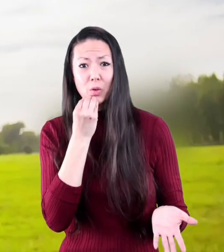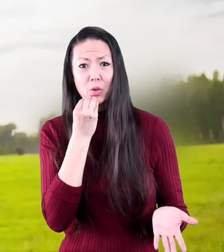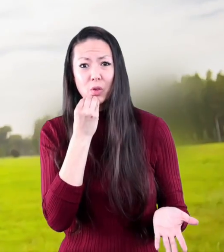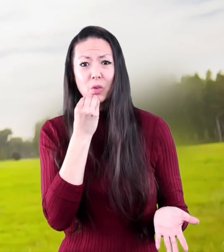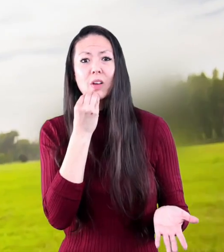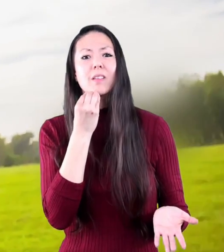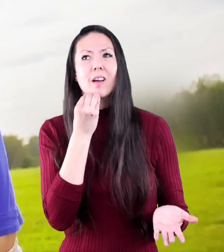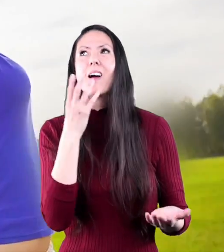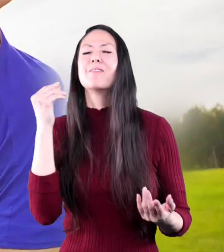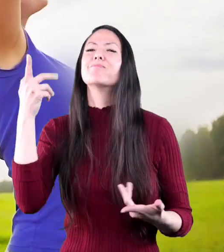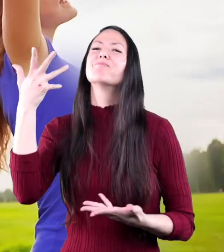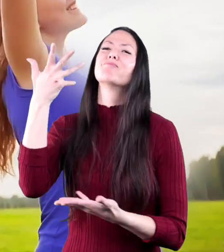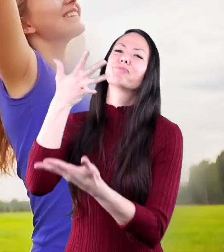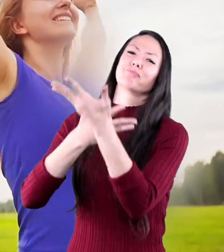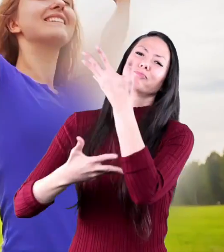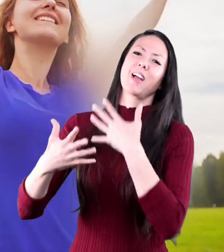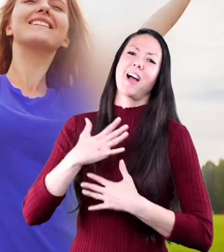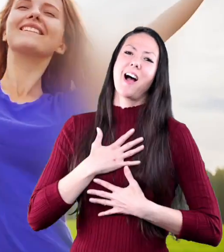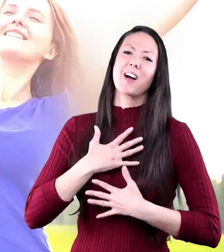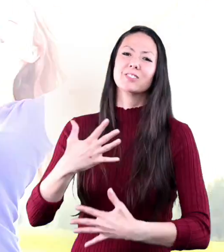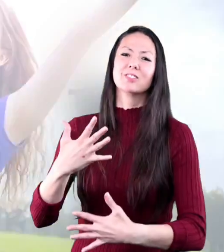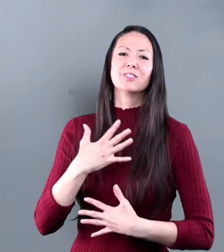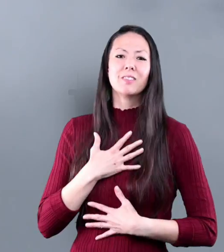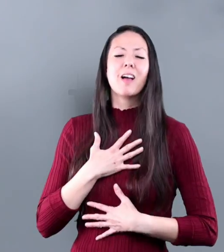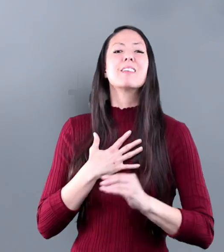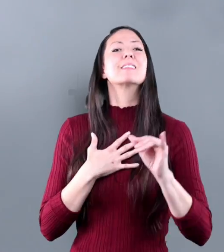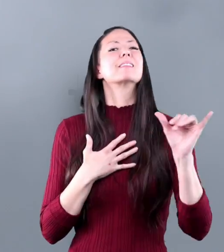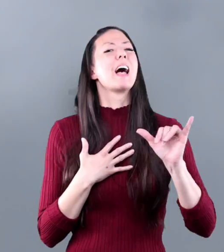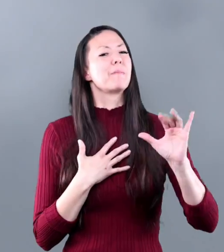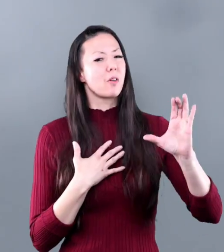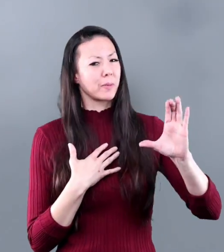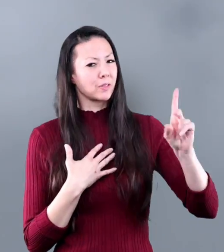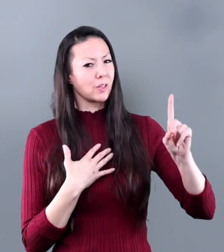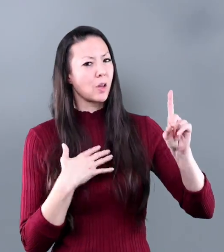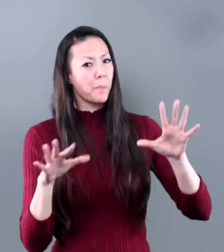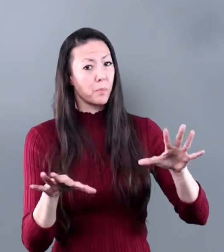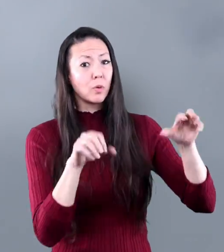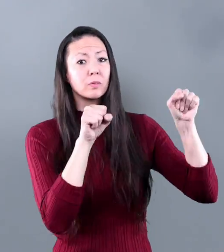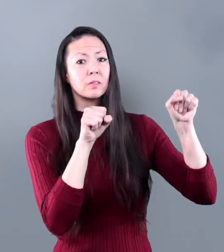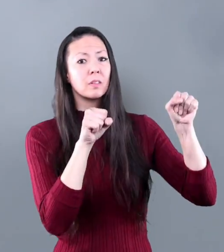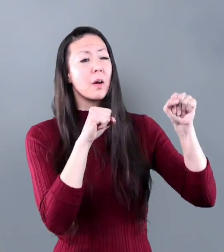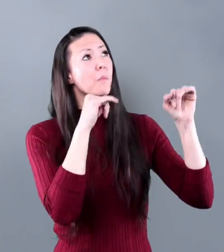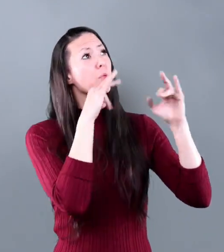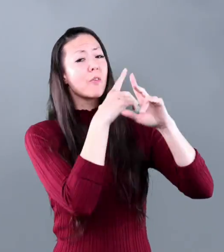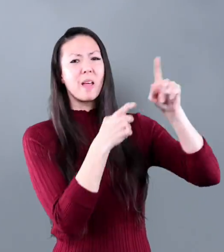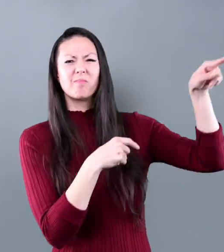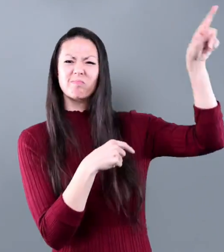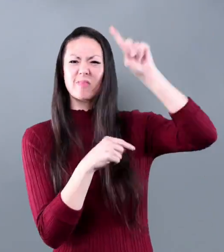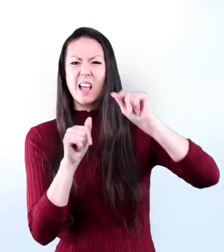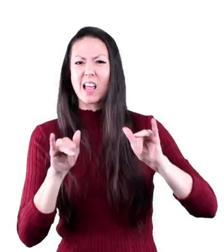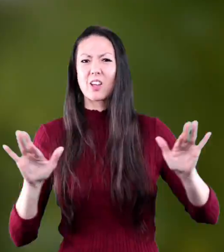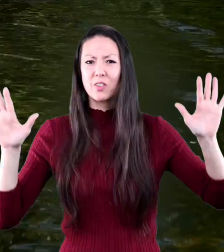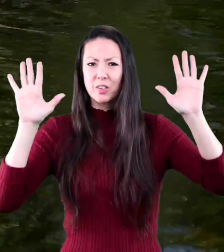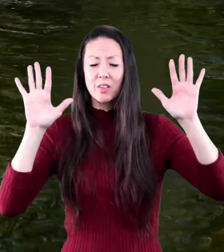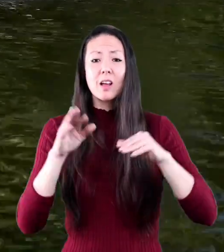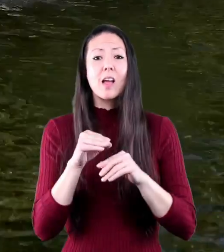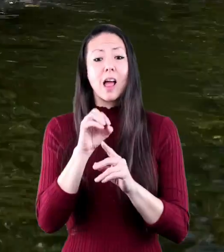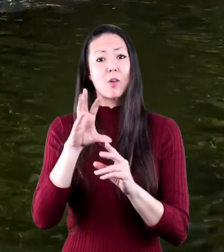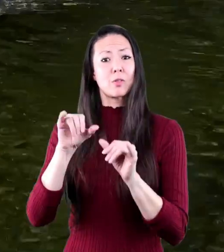also enrich the air with oxygen as well as absorb carbon dioxide and pollution from the air ecosystems and